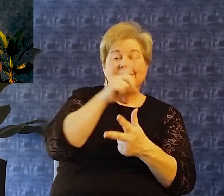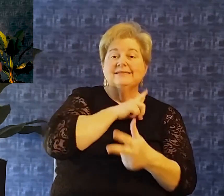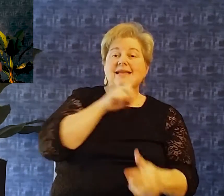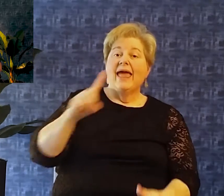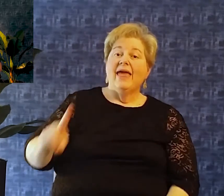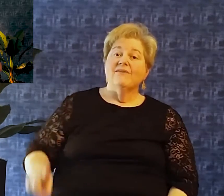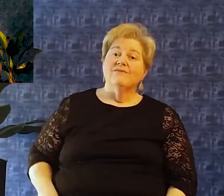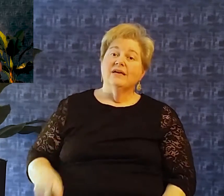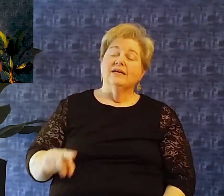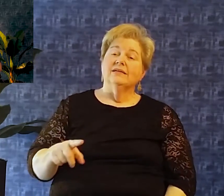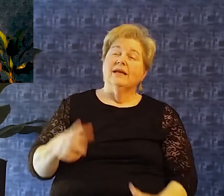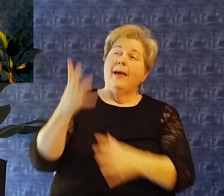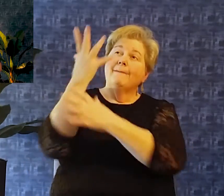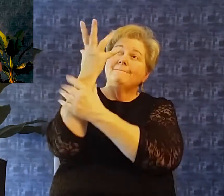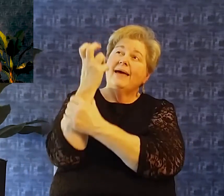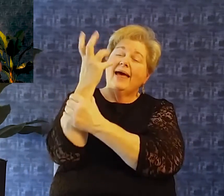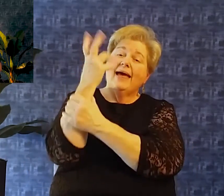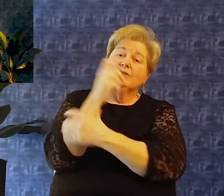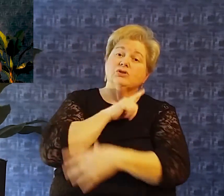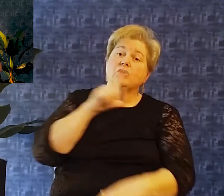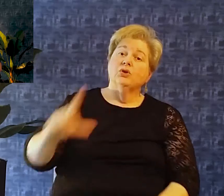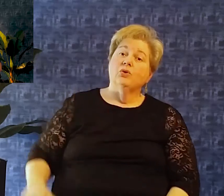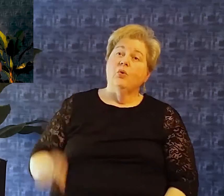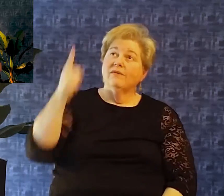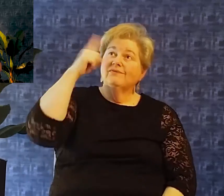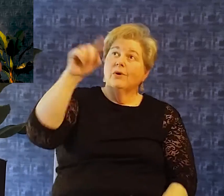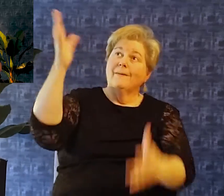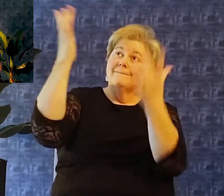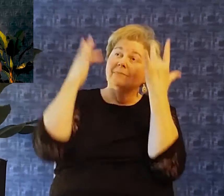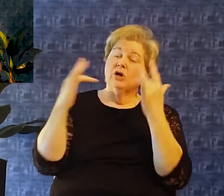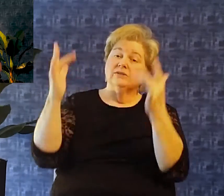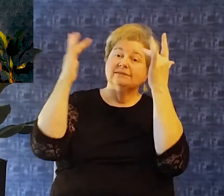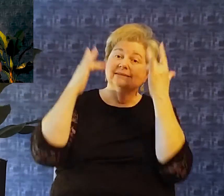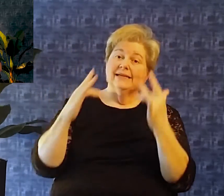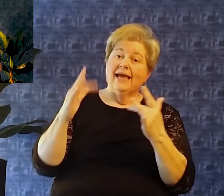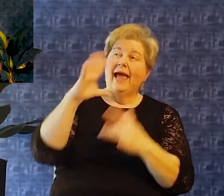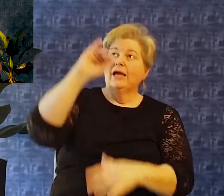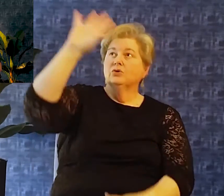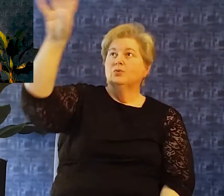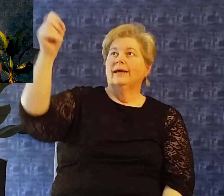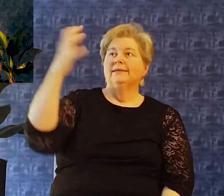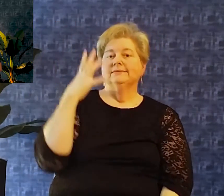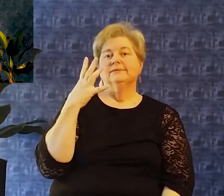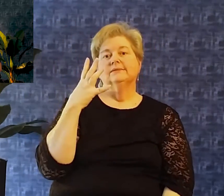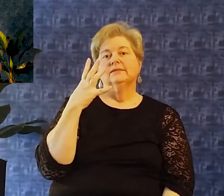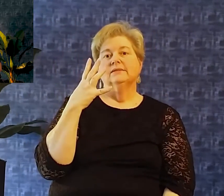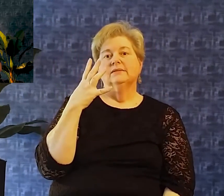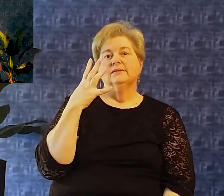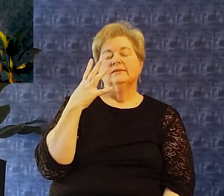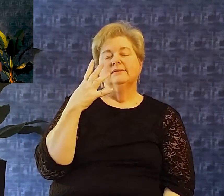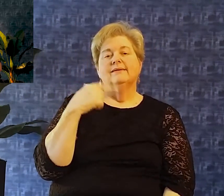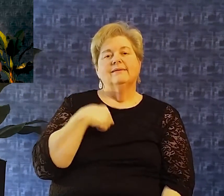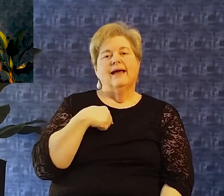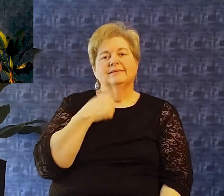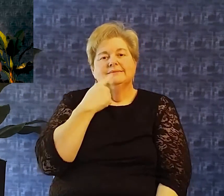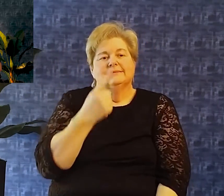grace as I mentioned in verse number one david recognizes His need